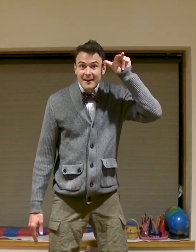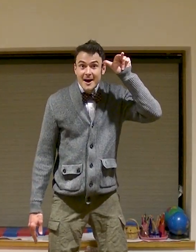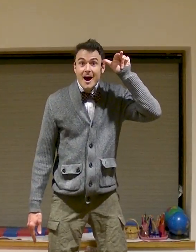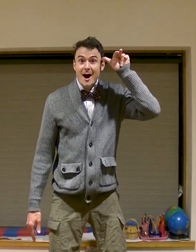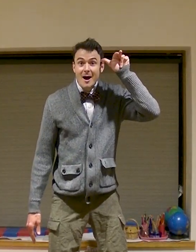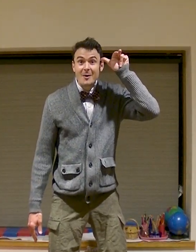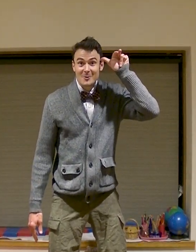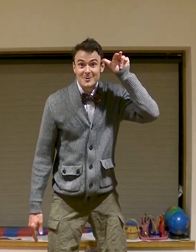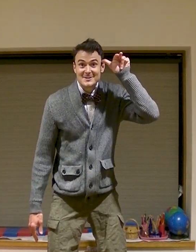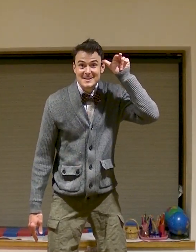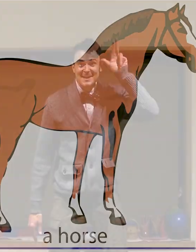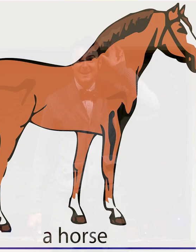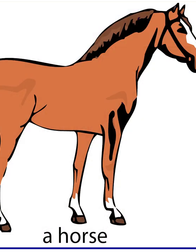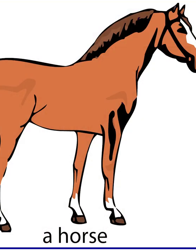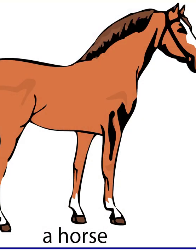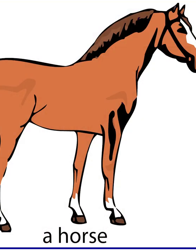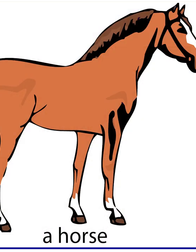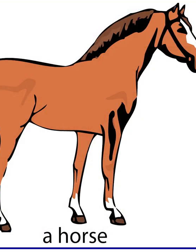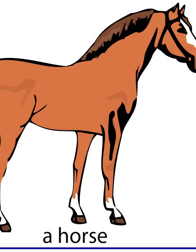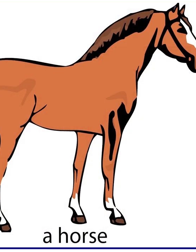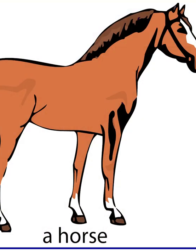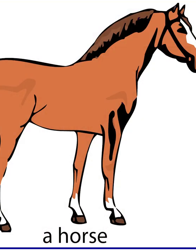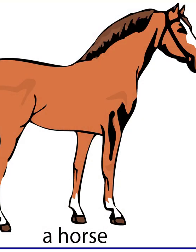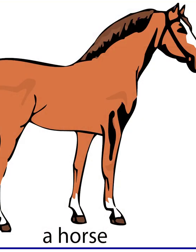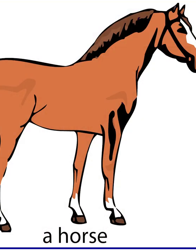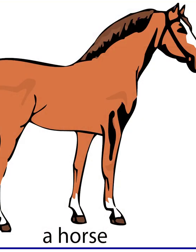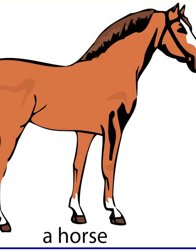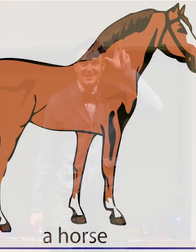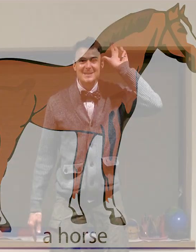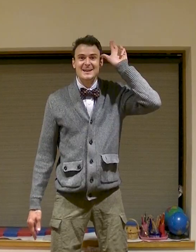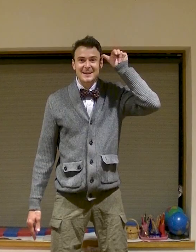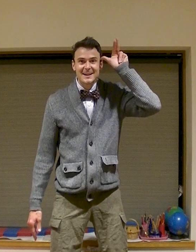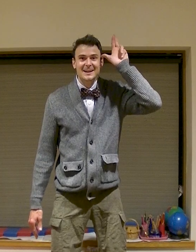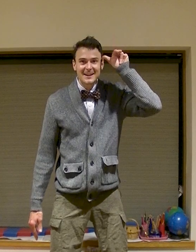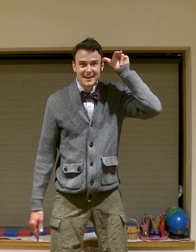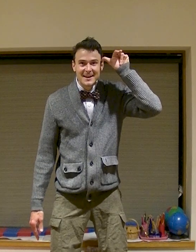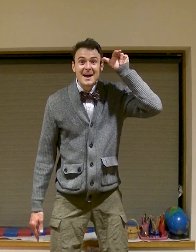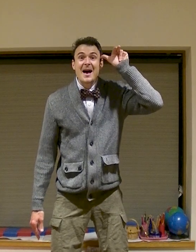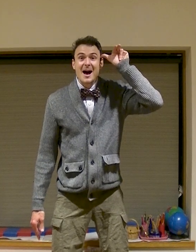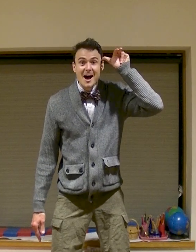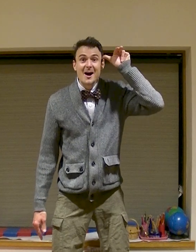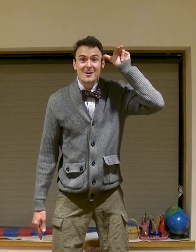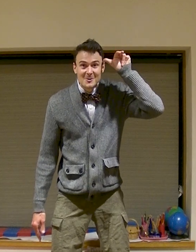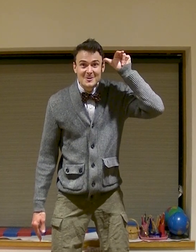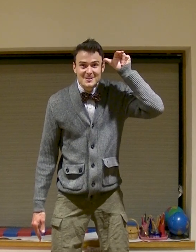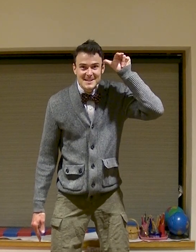a horse a horse a horse